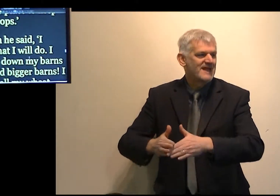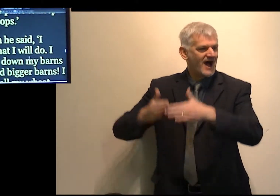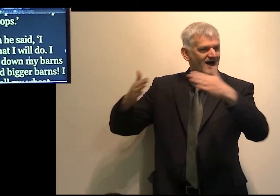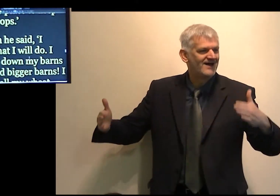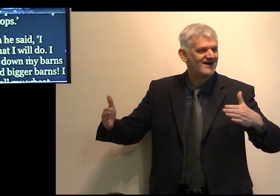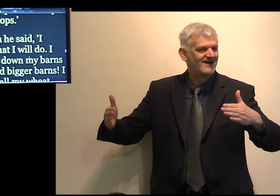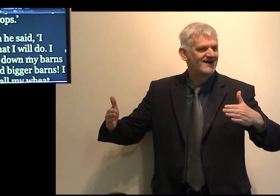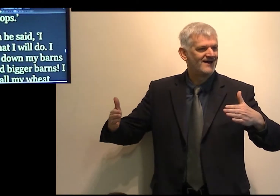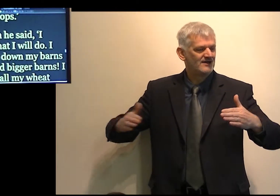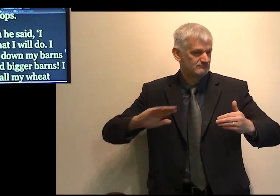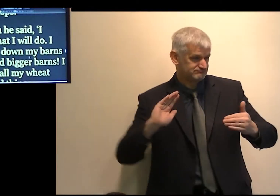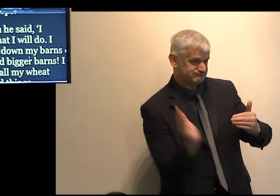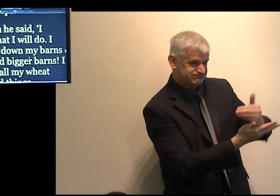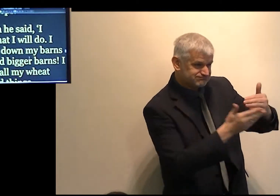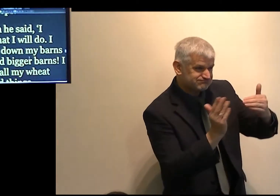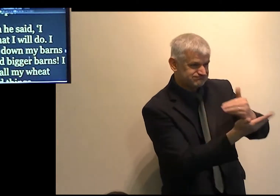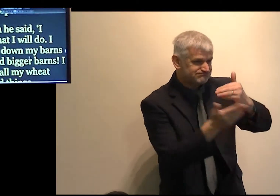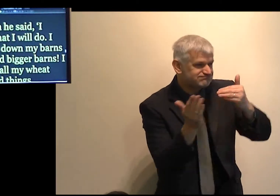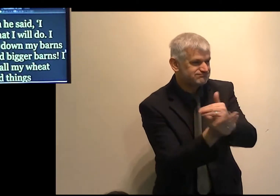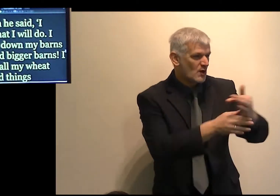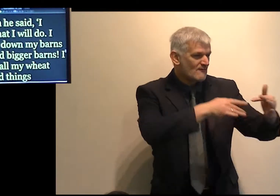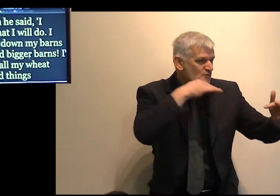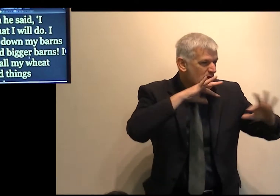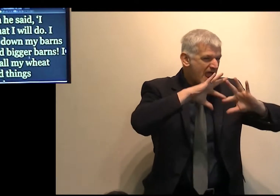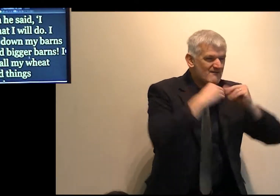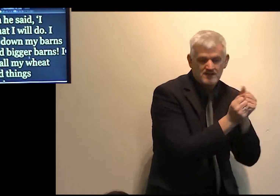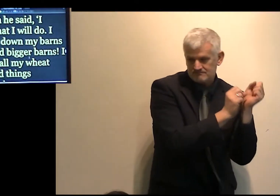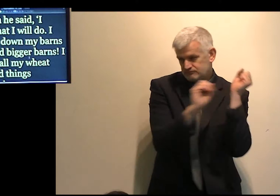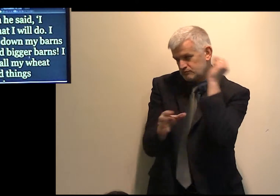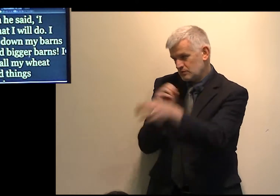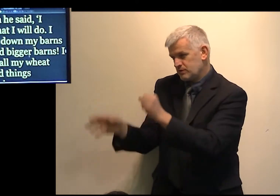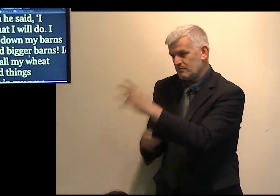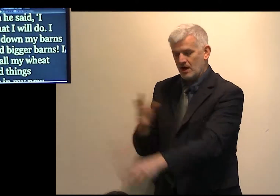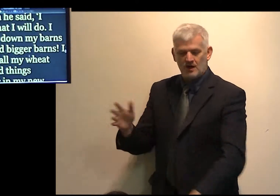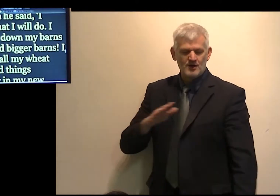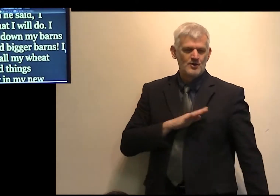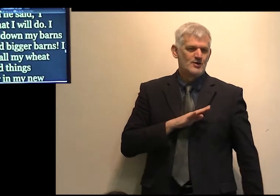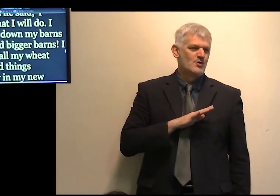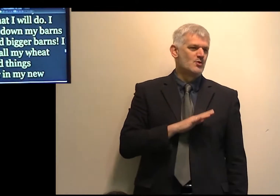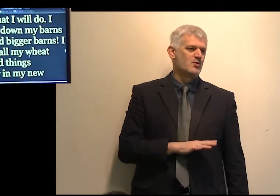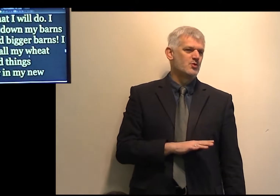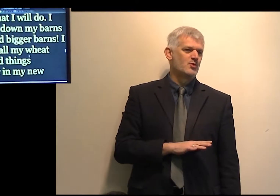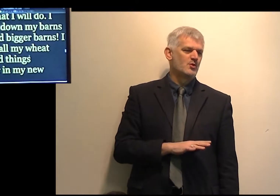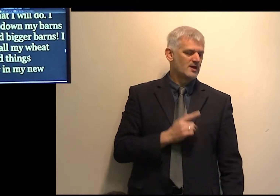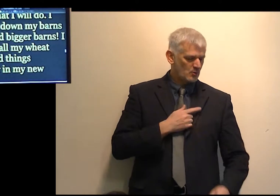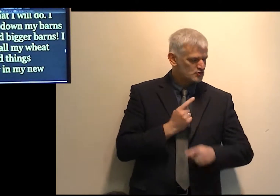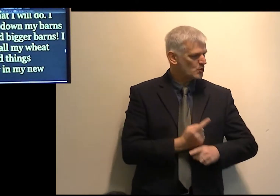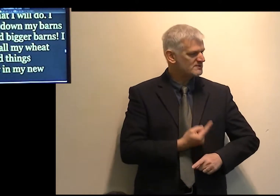there will I bestow all my fruits and my goods. And I will say to my soul, Soul, thou